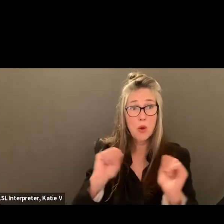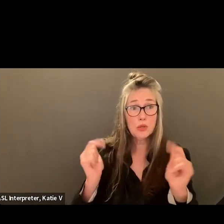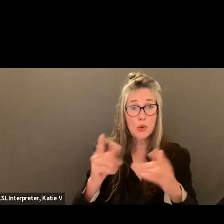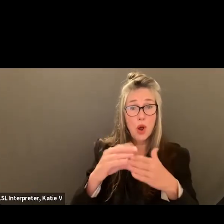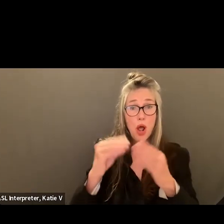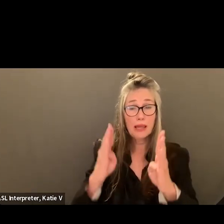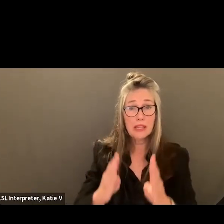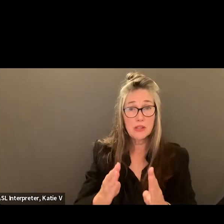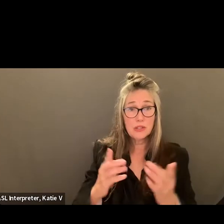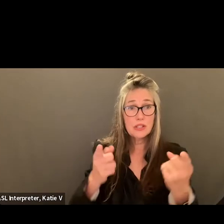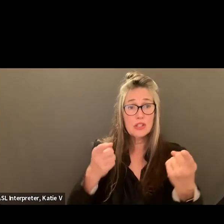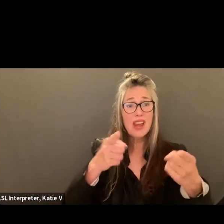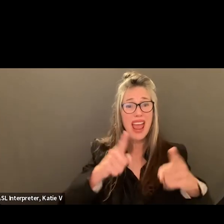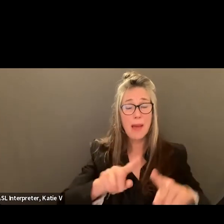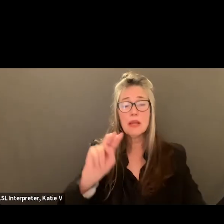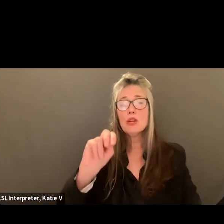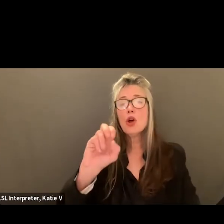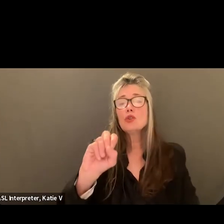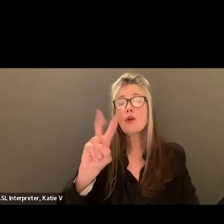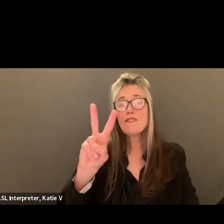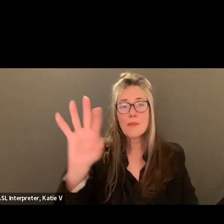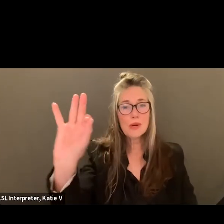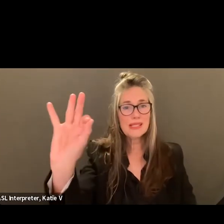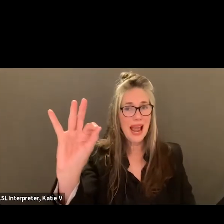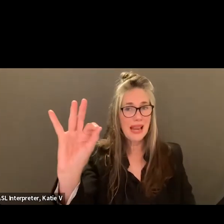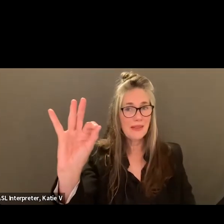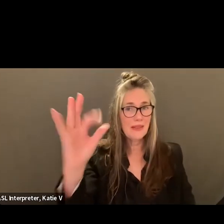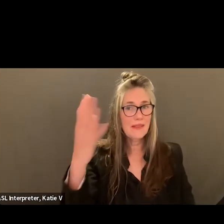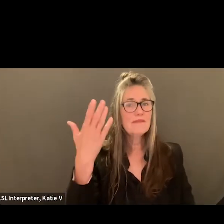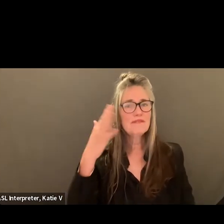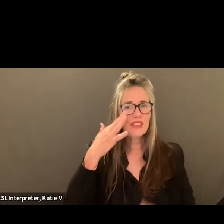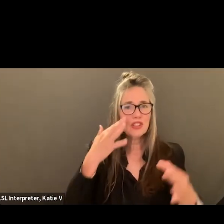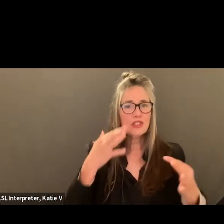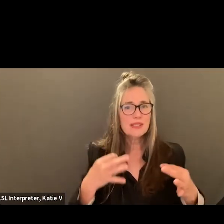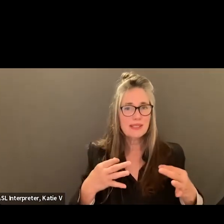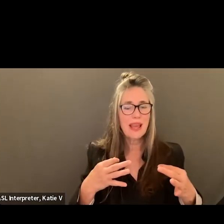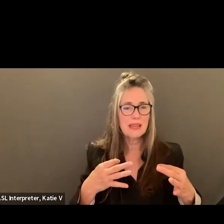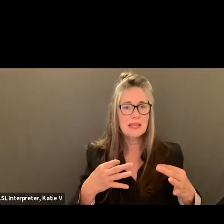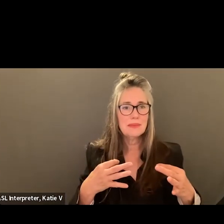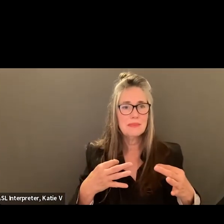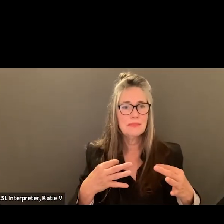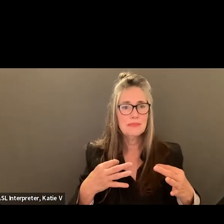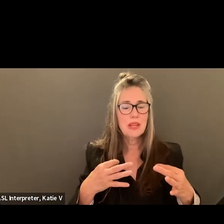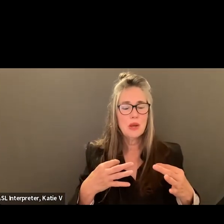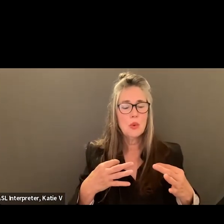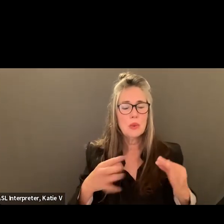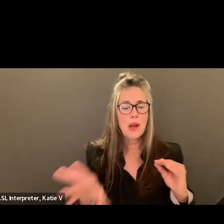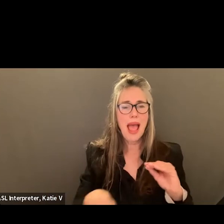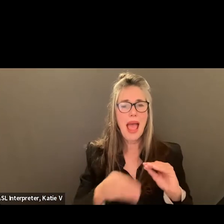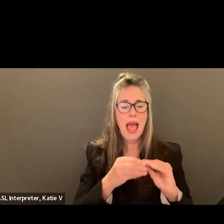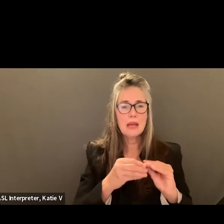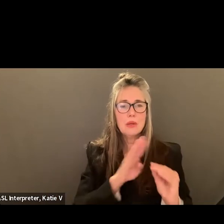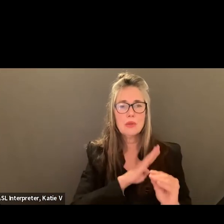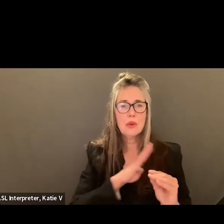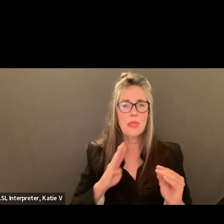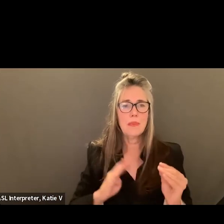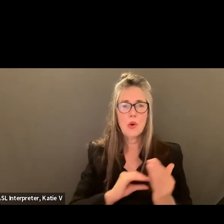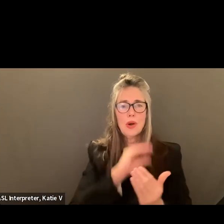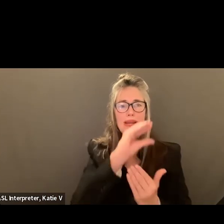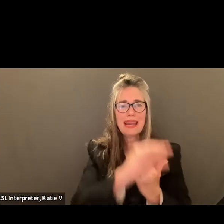November 9th. So yes, that was taken care of. Oh, great. Thank you. We'll put it on the board calendar as well. Thank you.